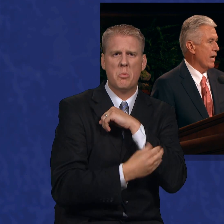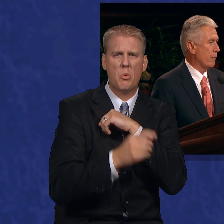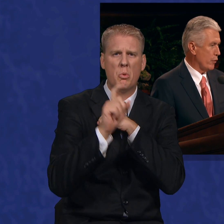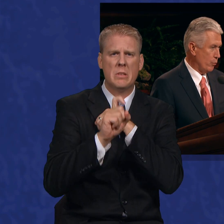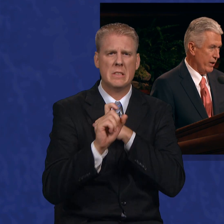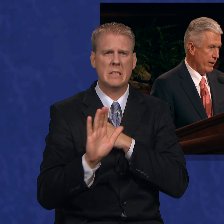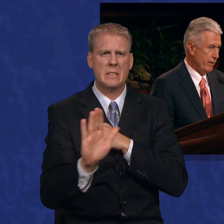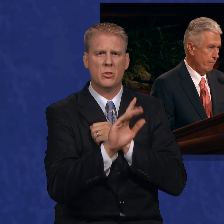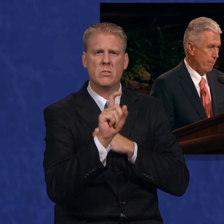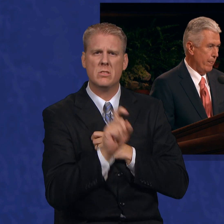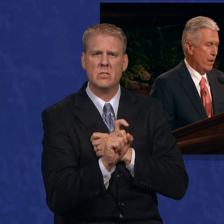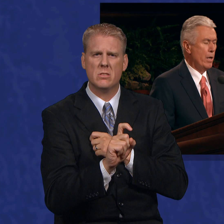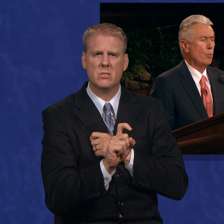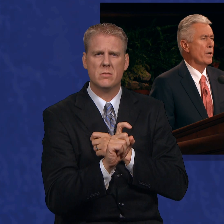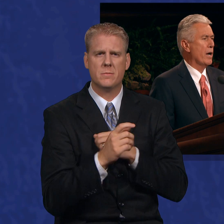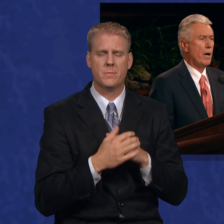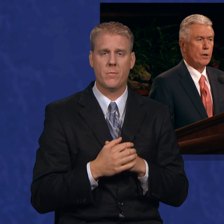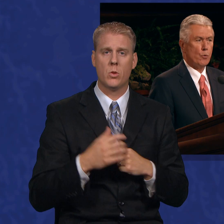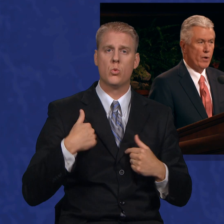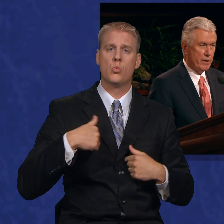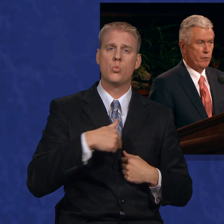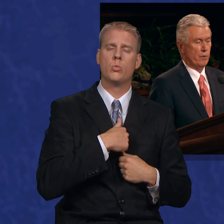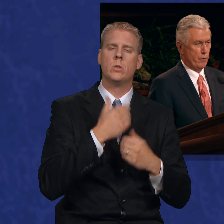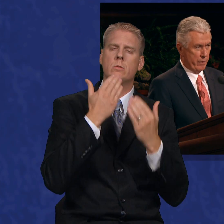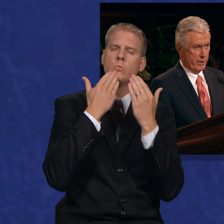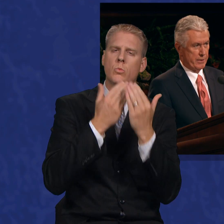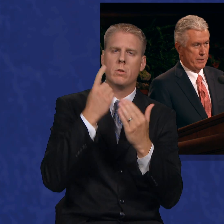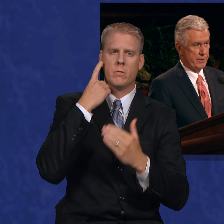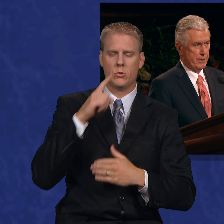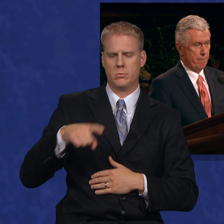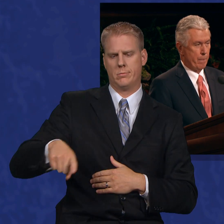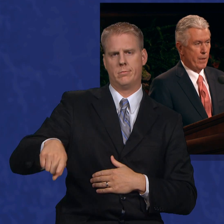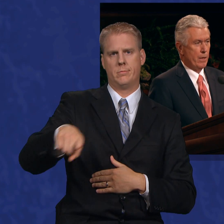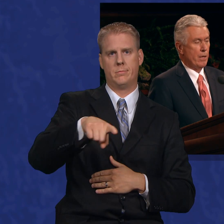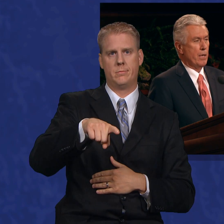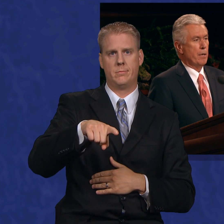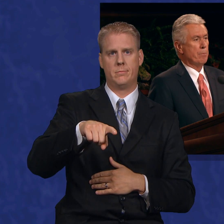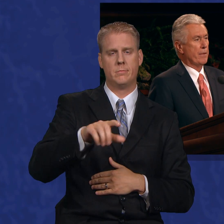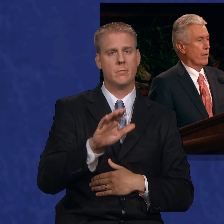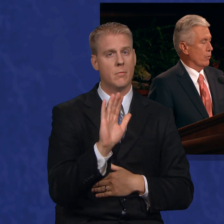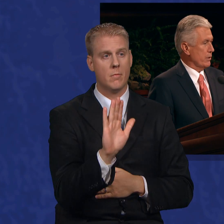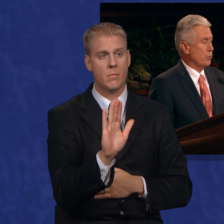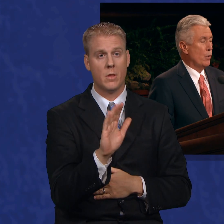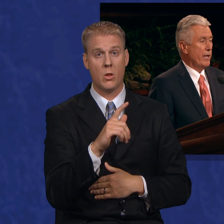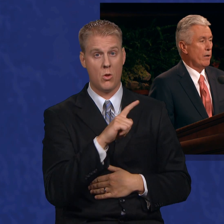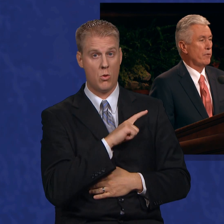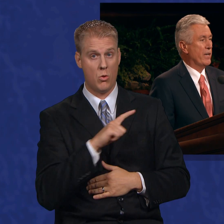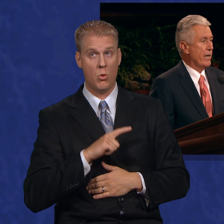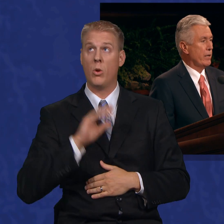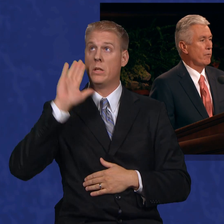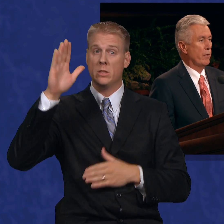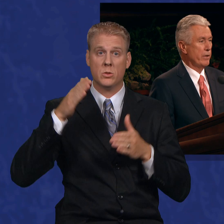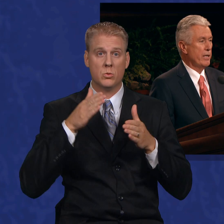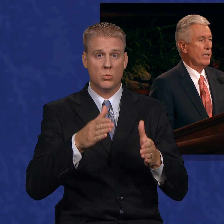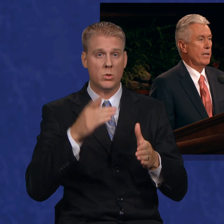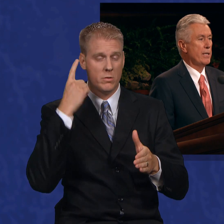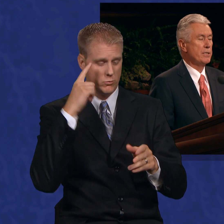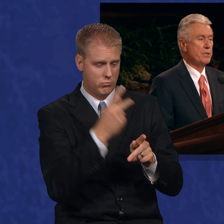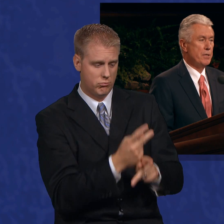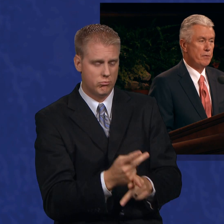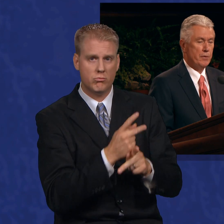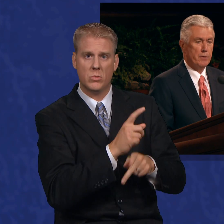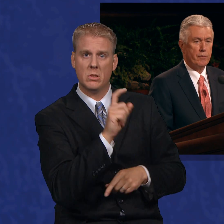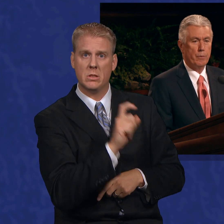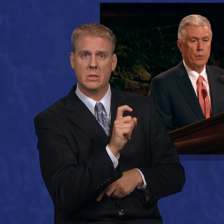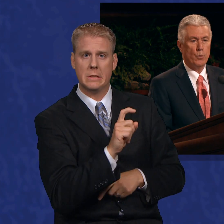and needy everywhere. We are grateful for this. But the Lord's way of caring for the needy